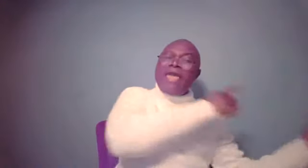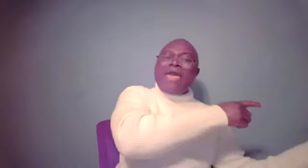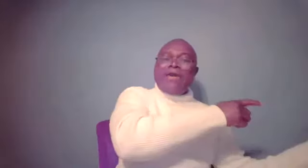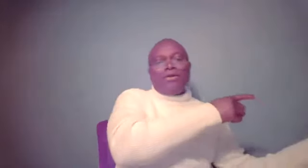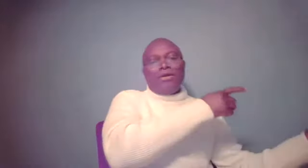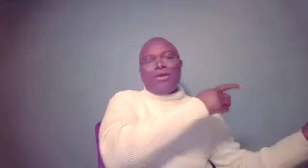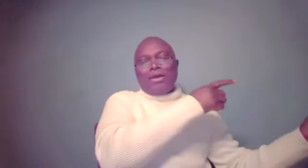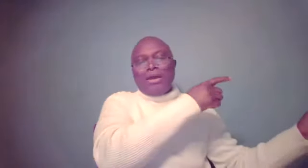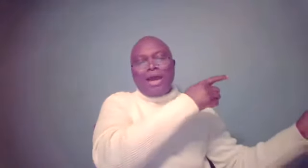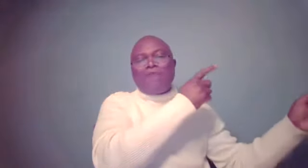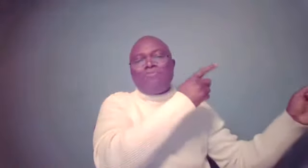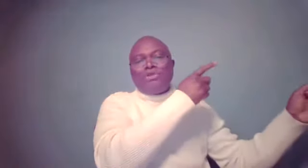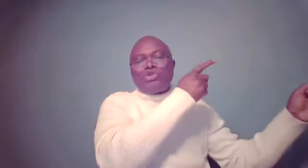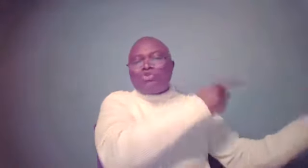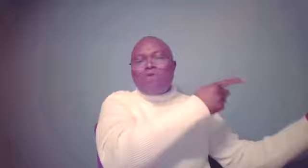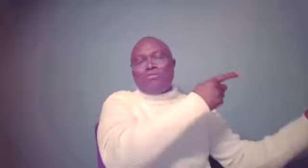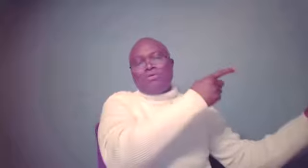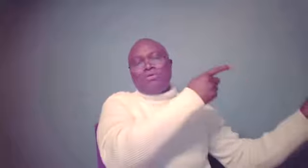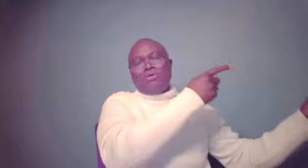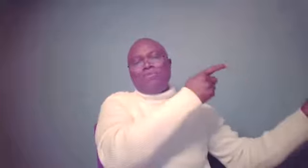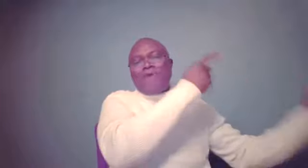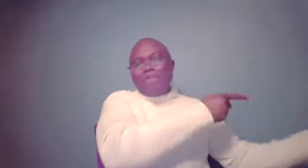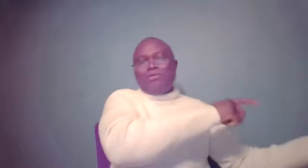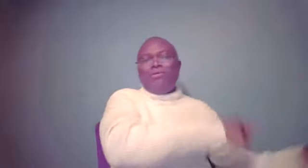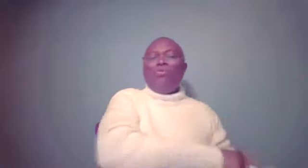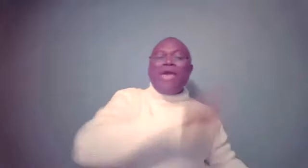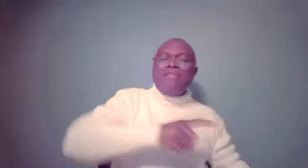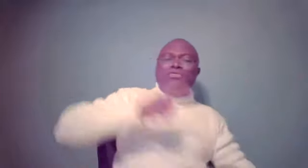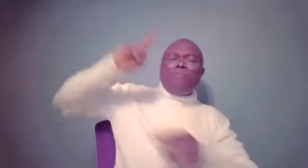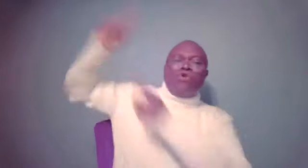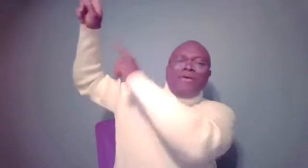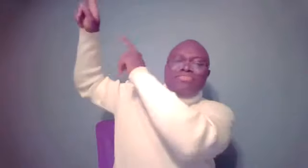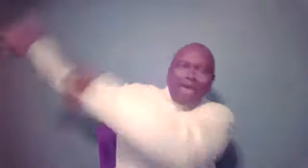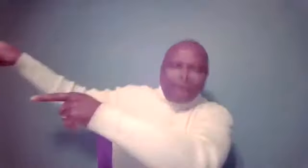they, having been struck with famine, would end up going there